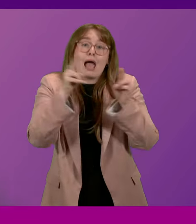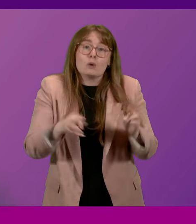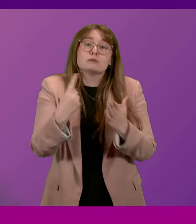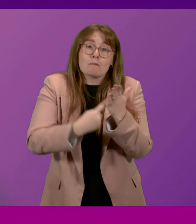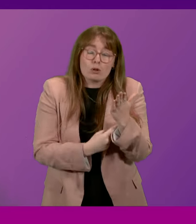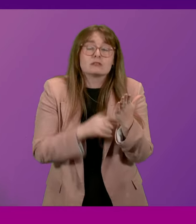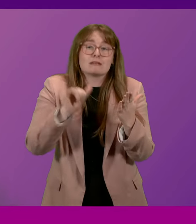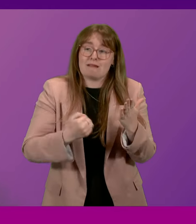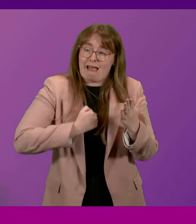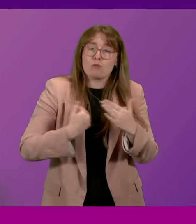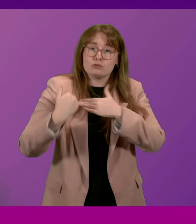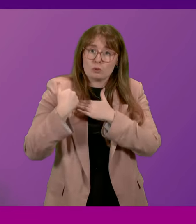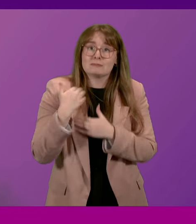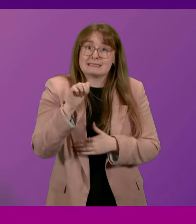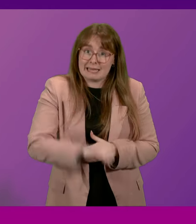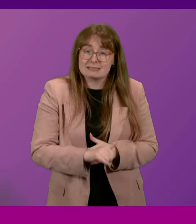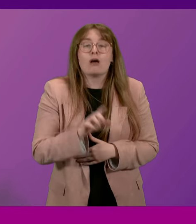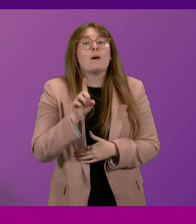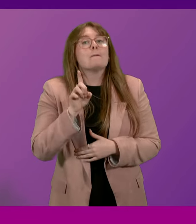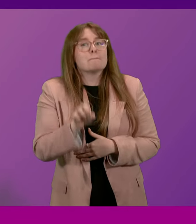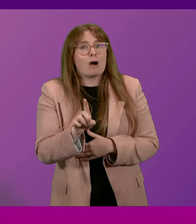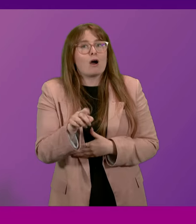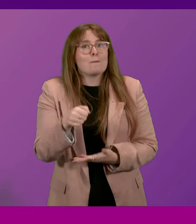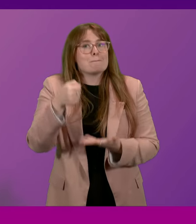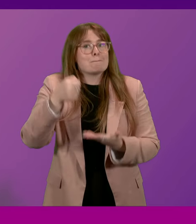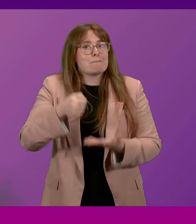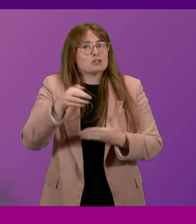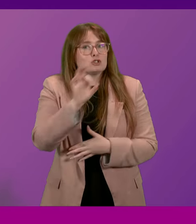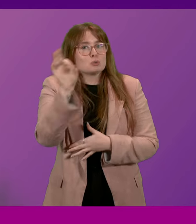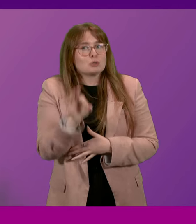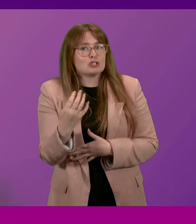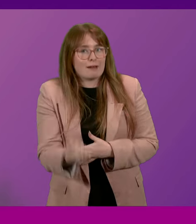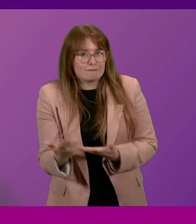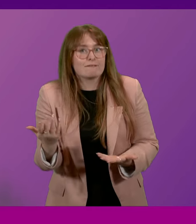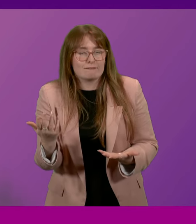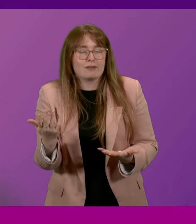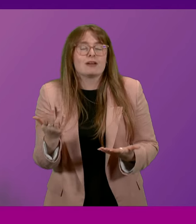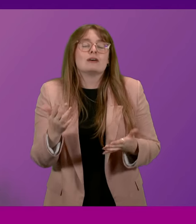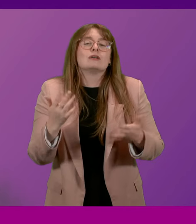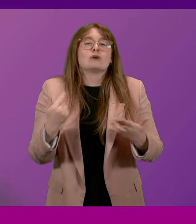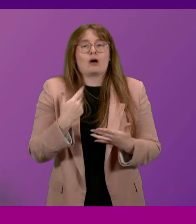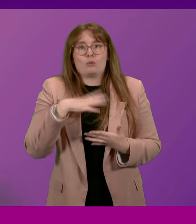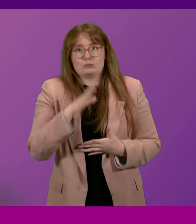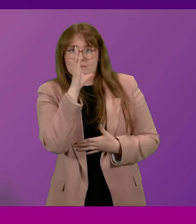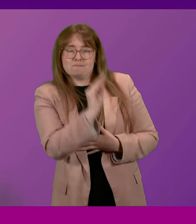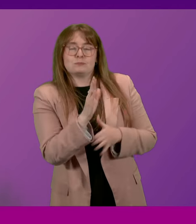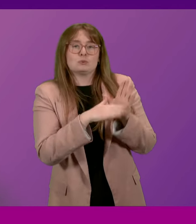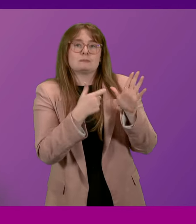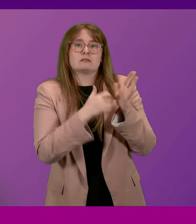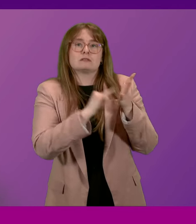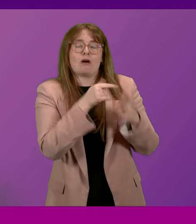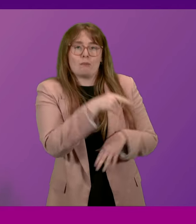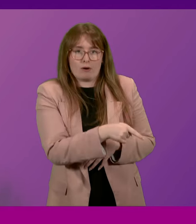is our responsibility. But there is a budgetary question here. And let me just point out to Mr Sarwar